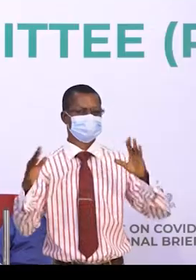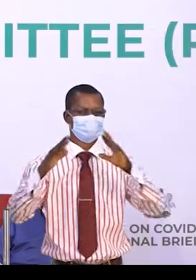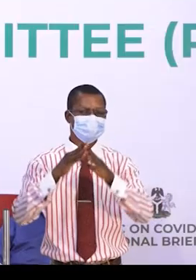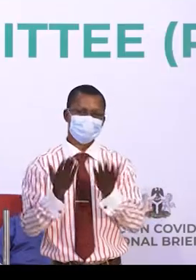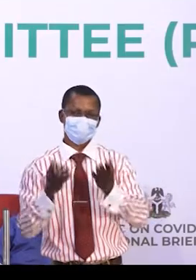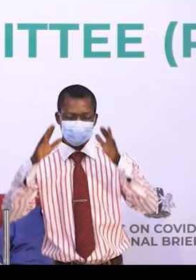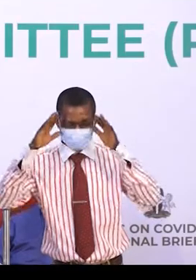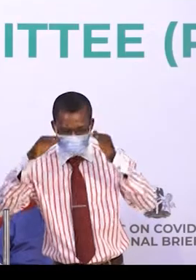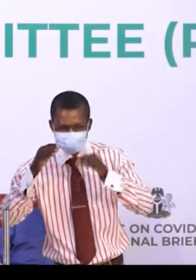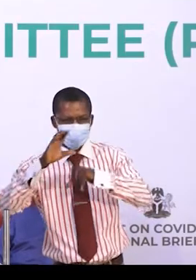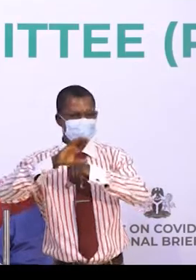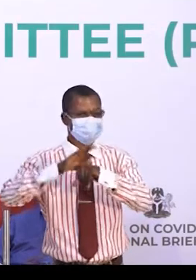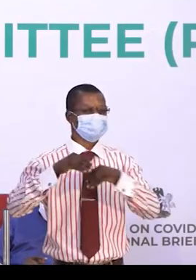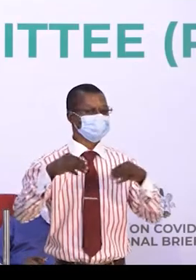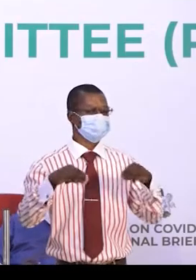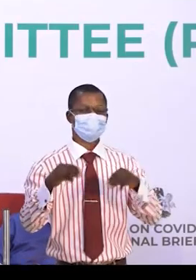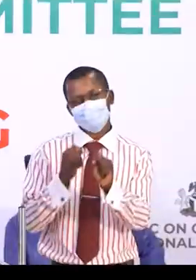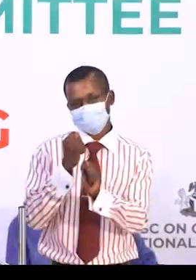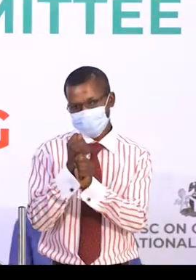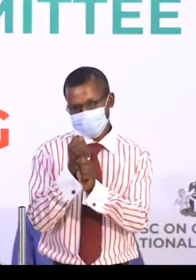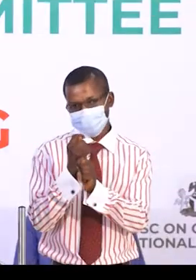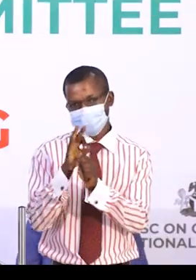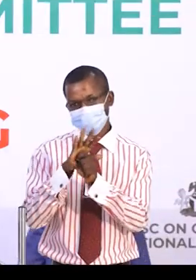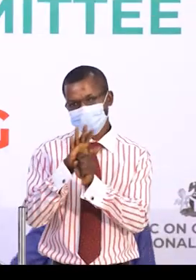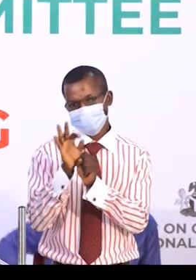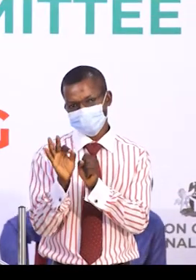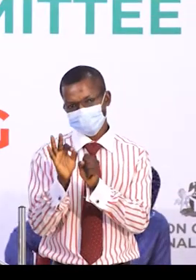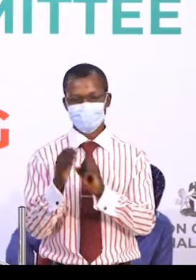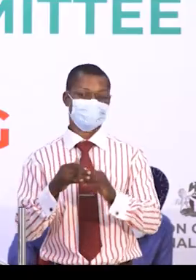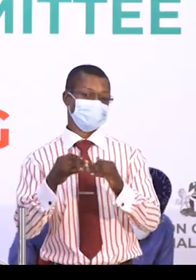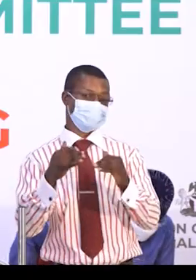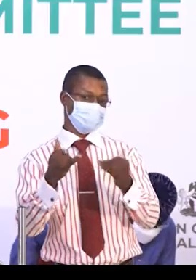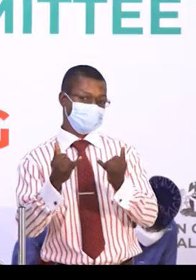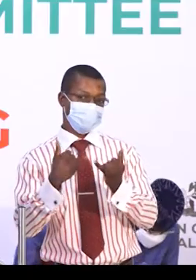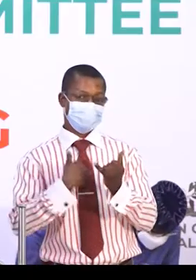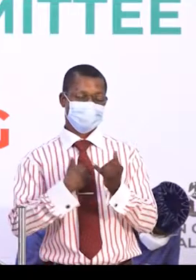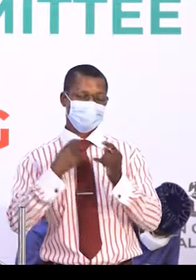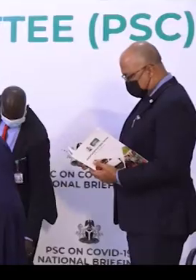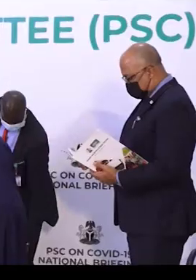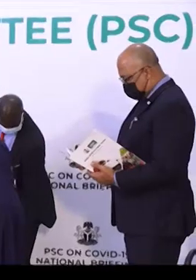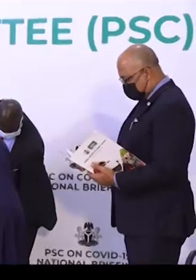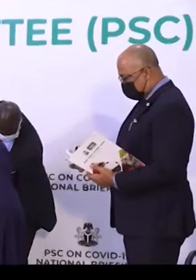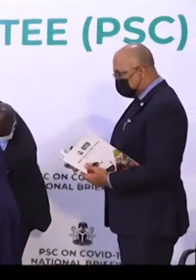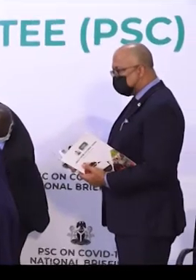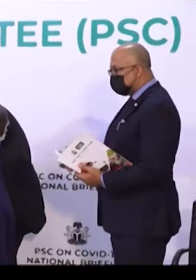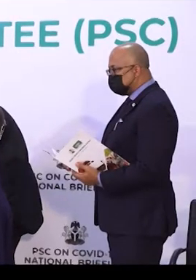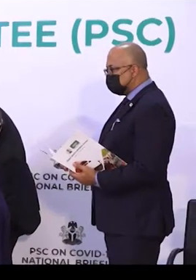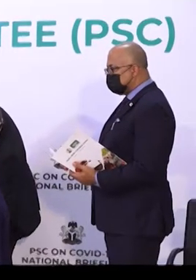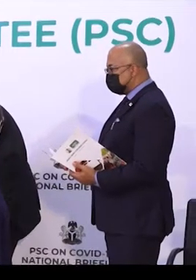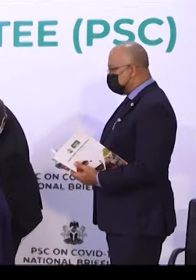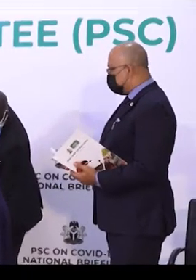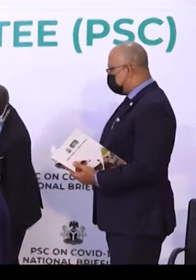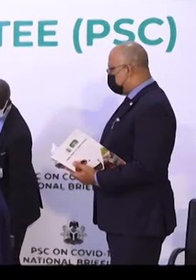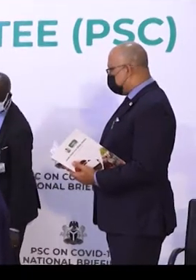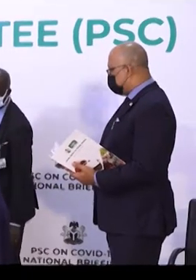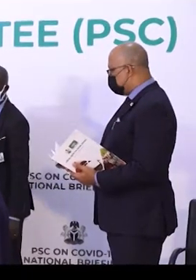in place, including the work-from-home directive to federal government workers on grade level 12 and below, to avoid a third